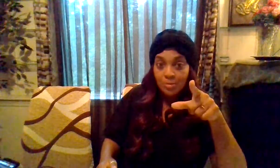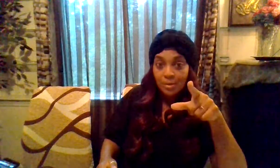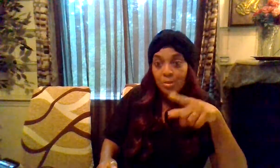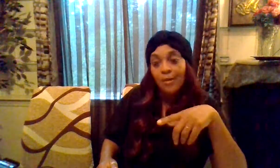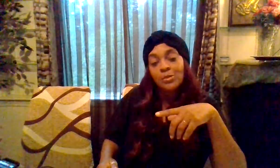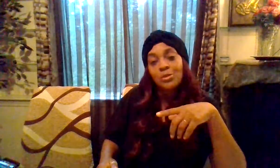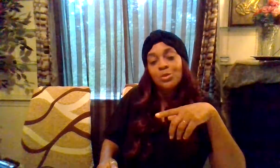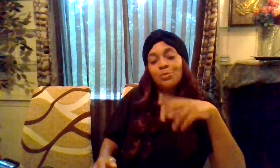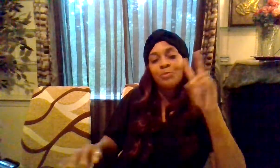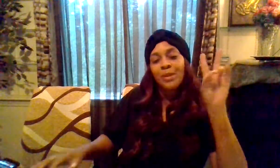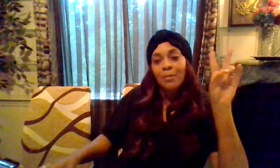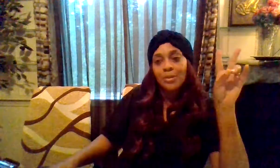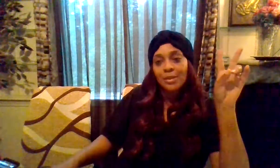responsible for everything you do peace